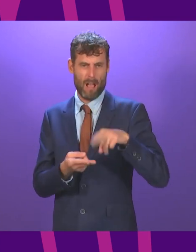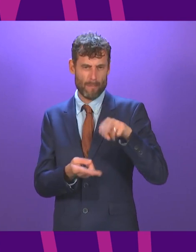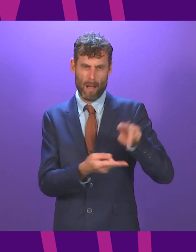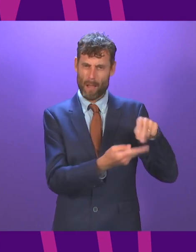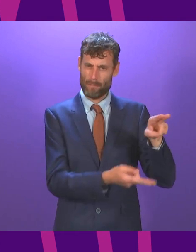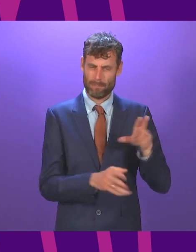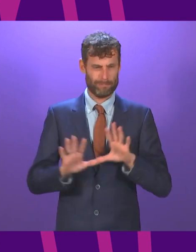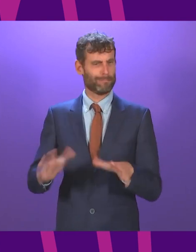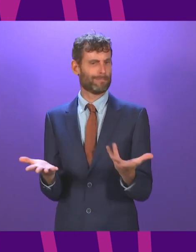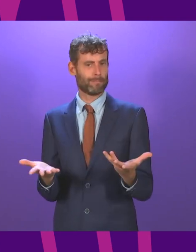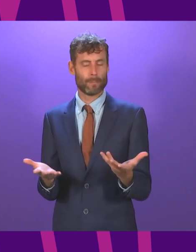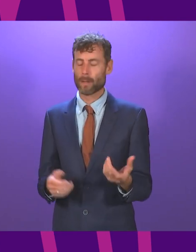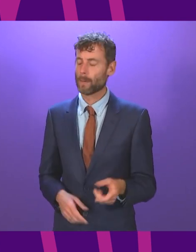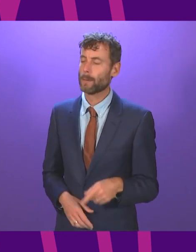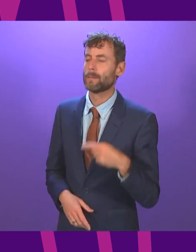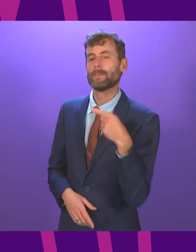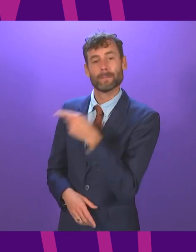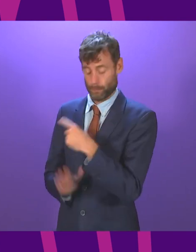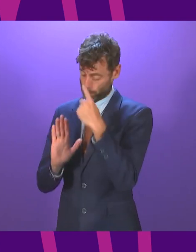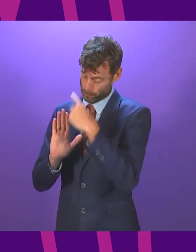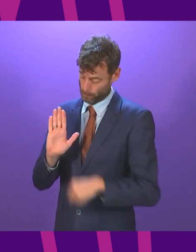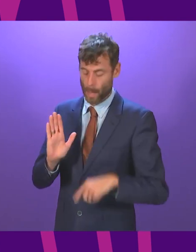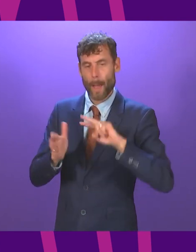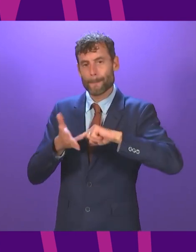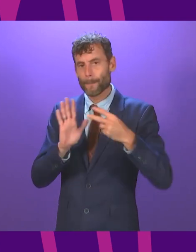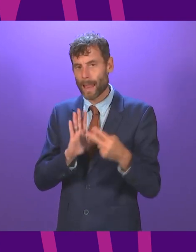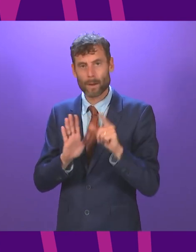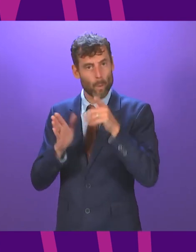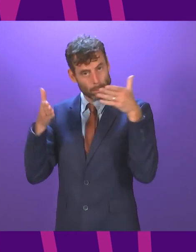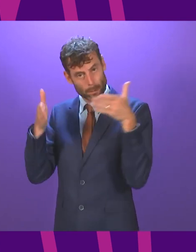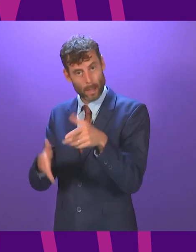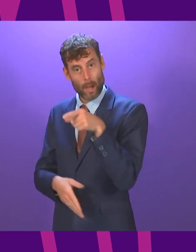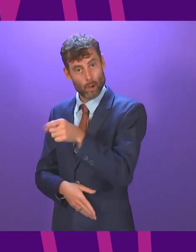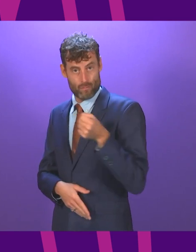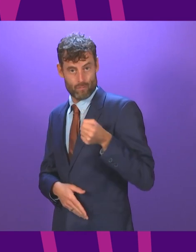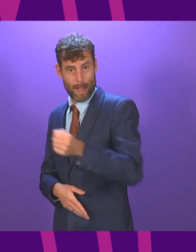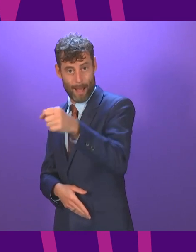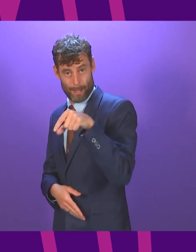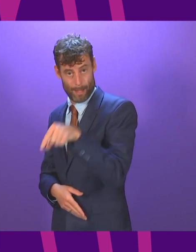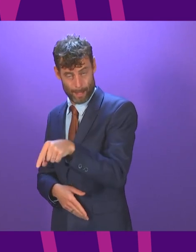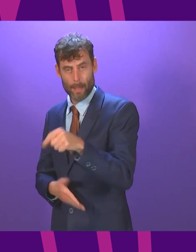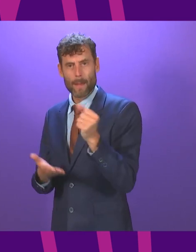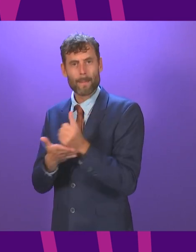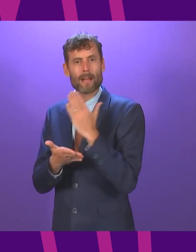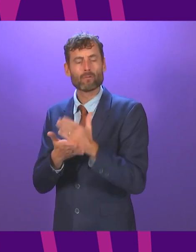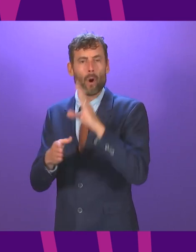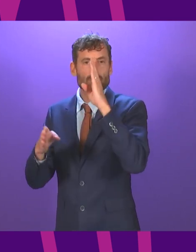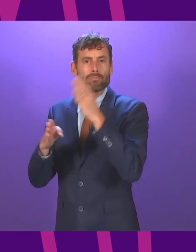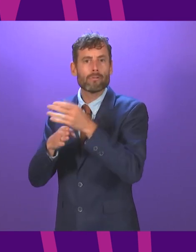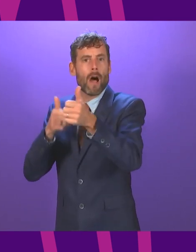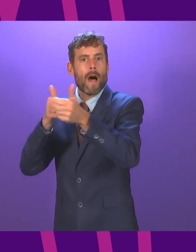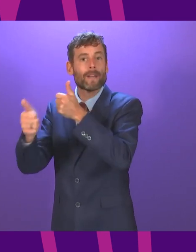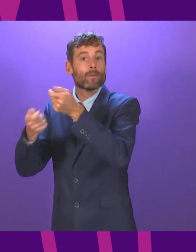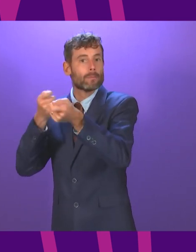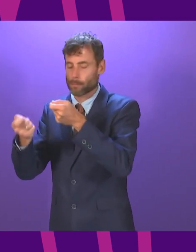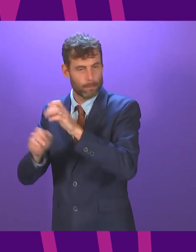are about investing in our rail services bringing our rail services back into public ownership nationalising Scott Rail